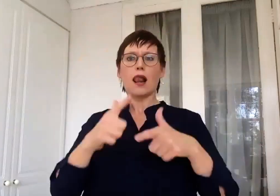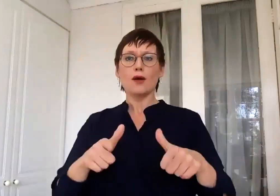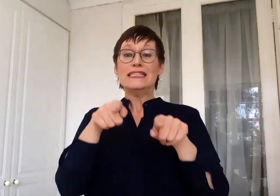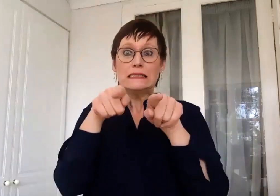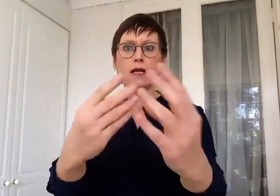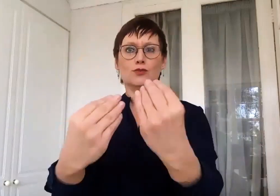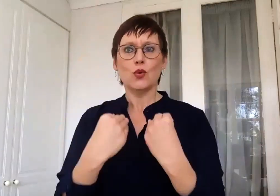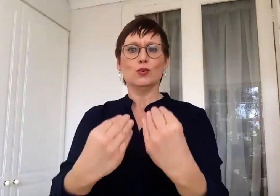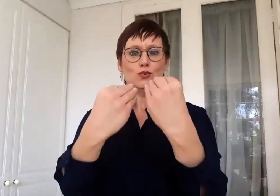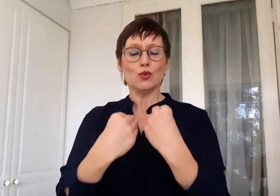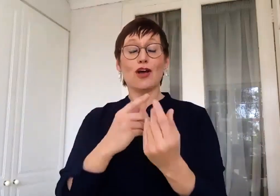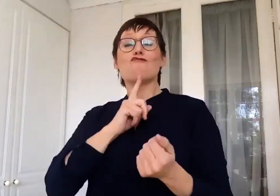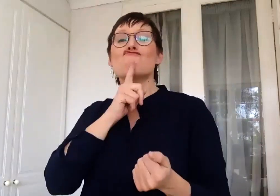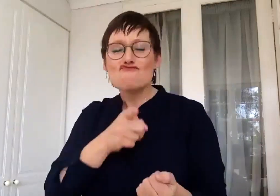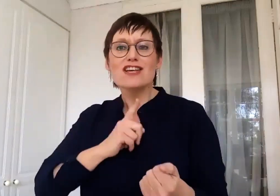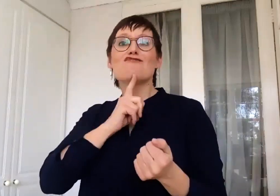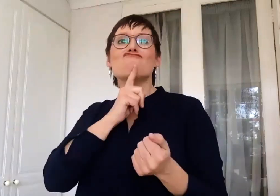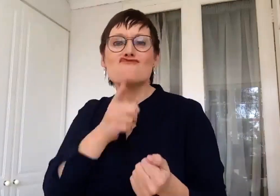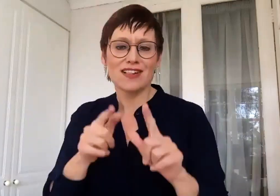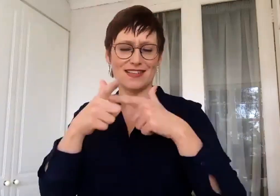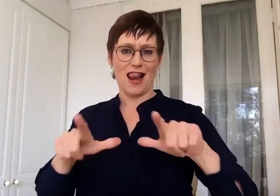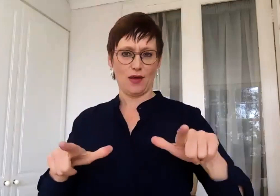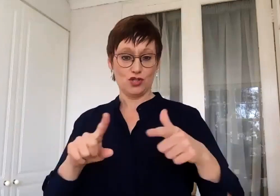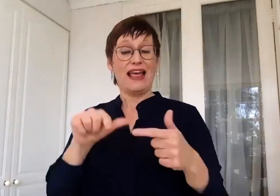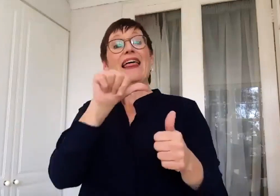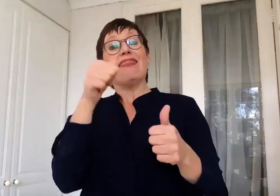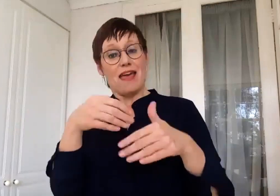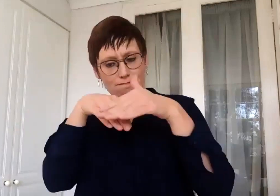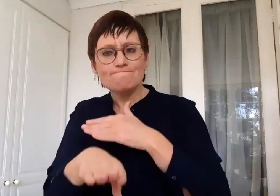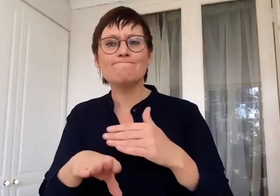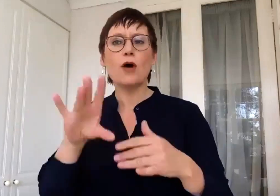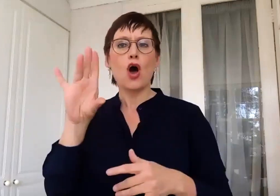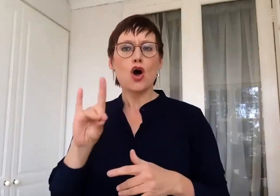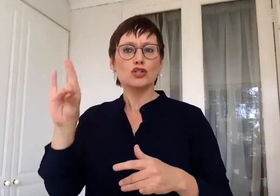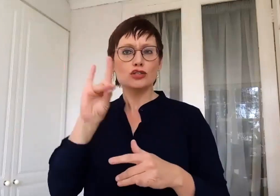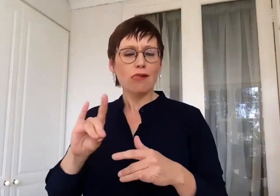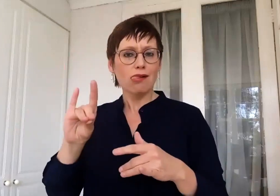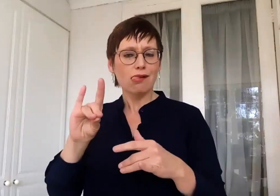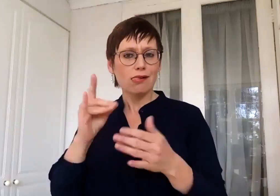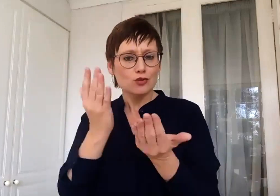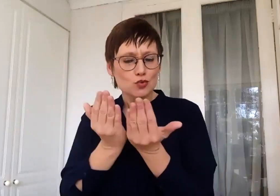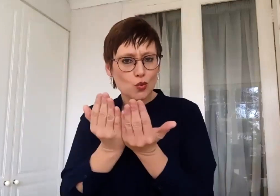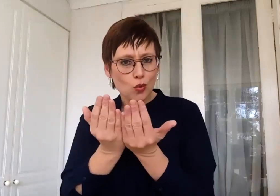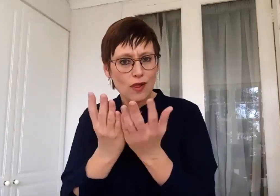then moved into the school hostel and lived with them. So I soon became